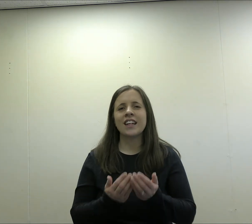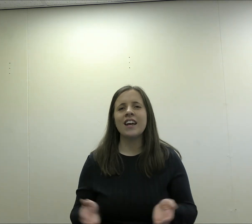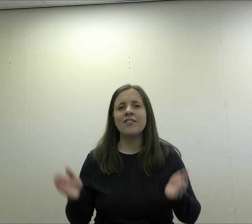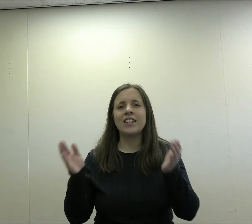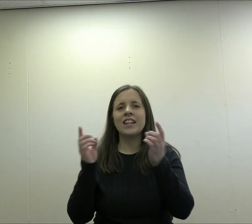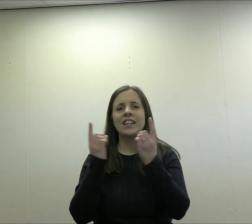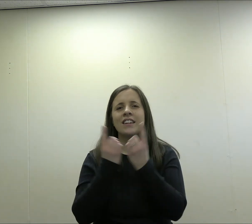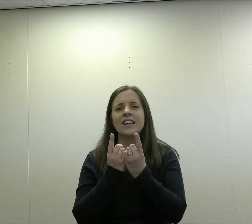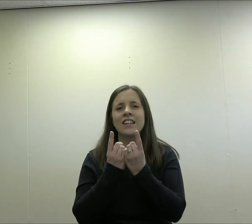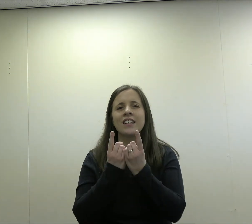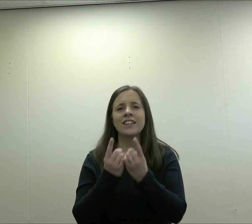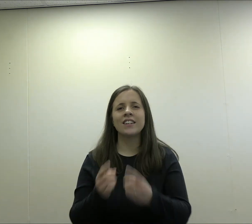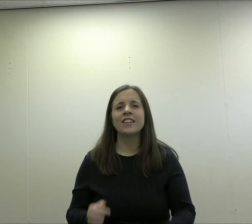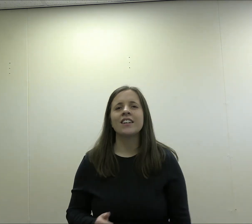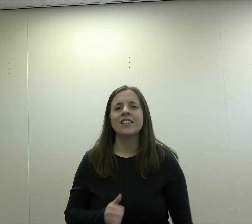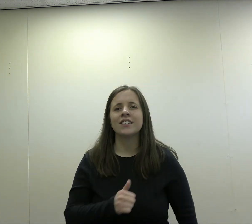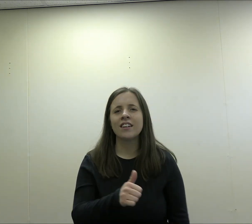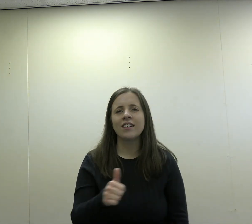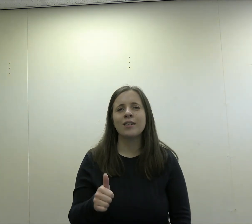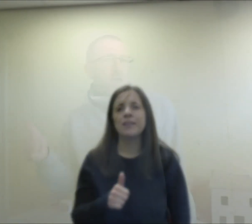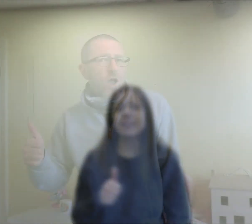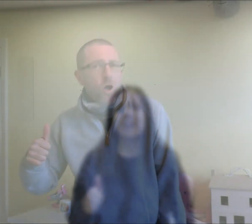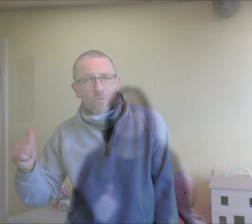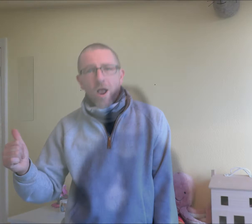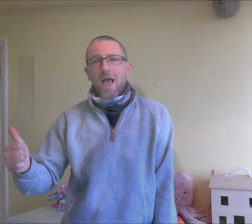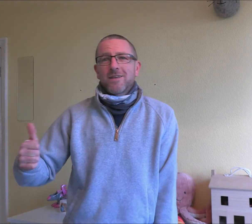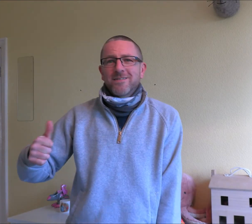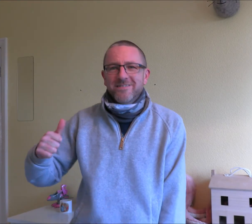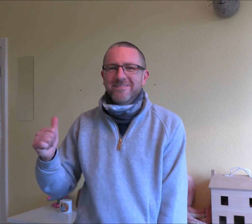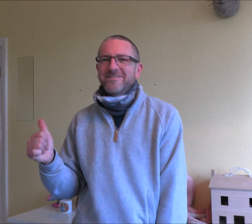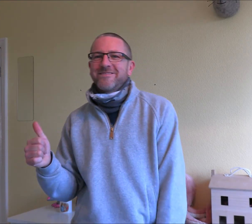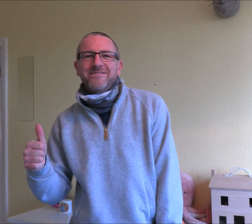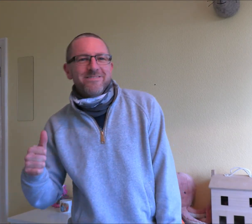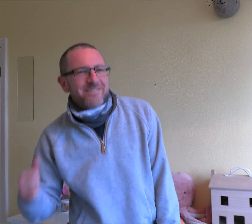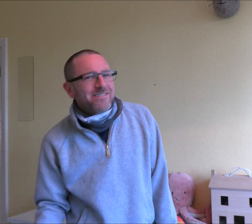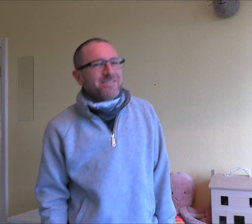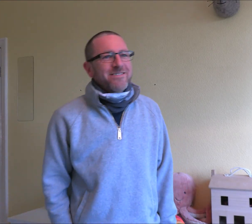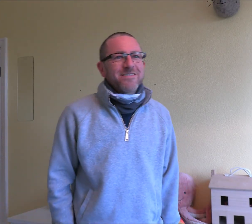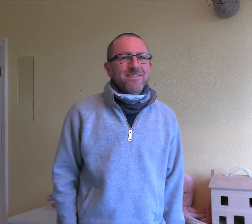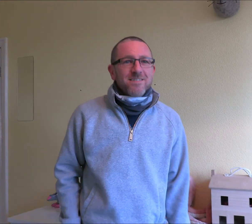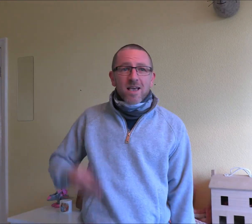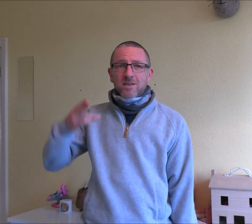Maybe don't worry